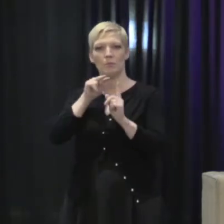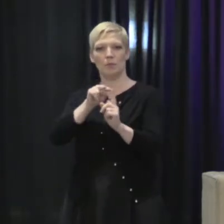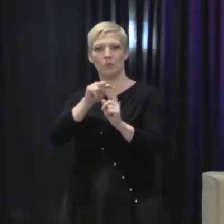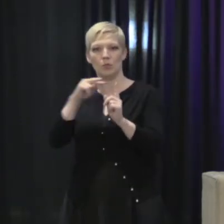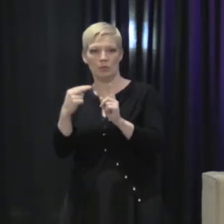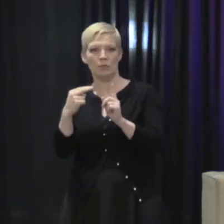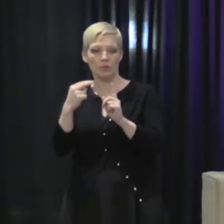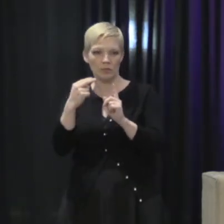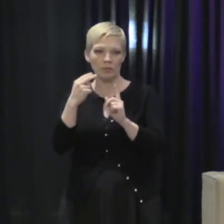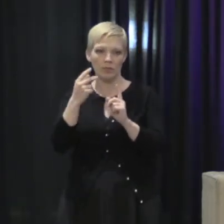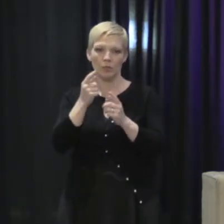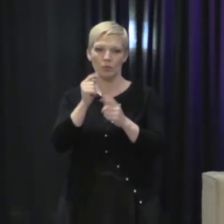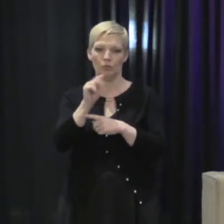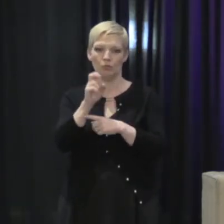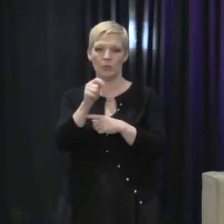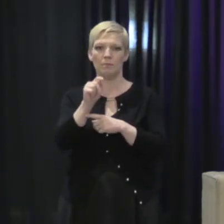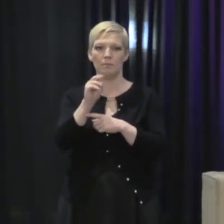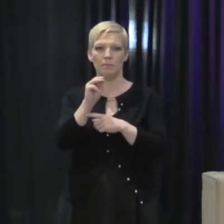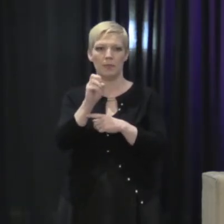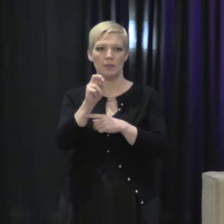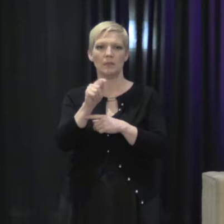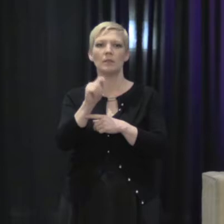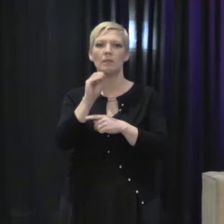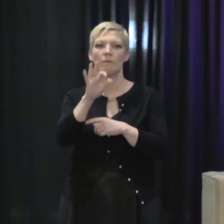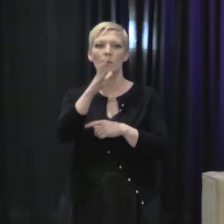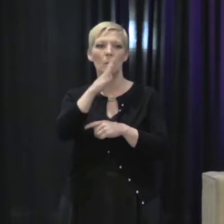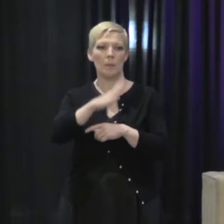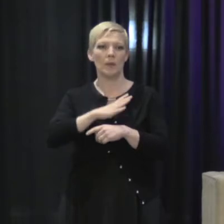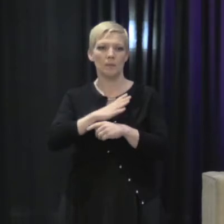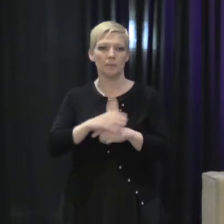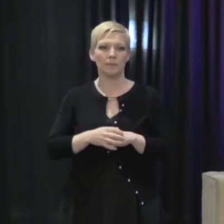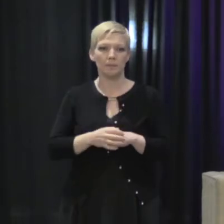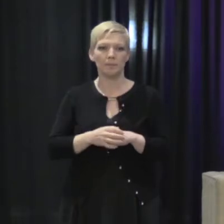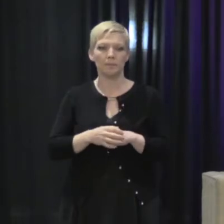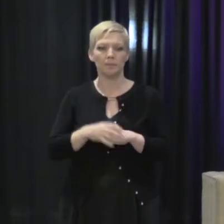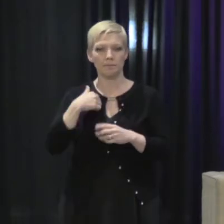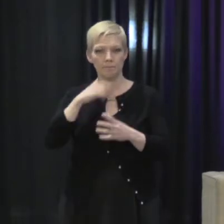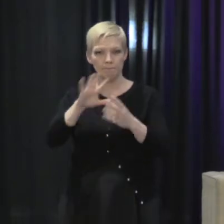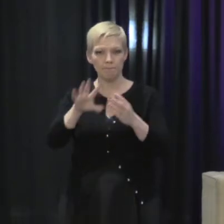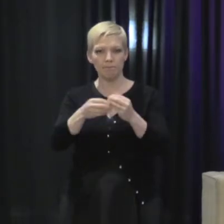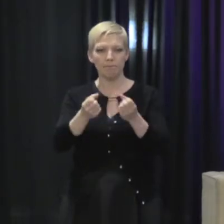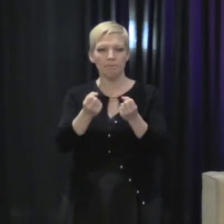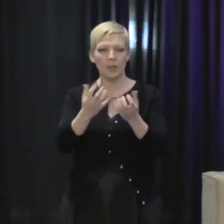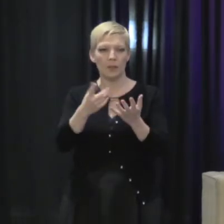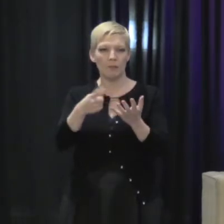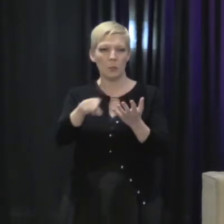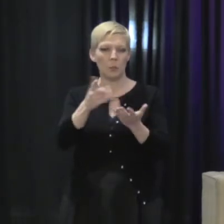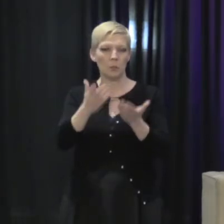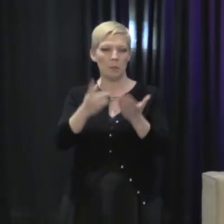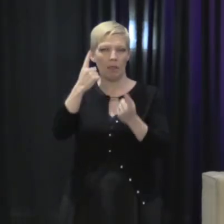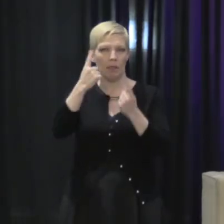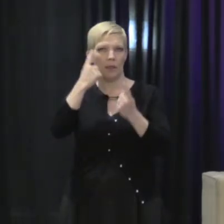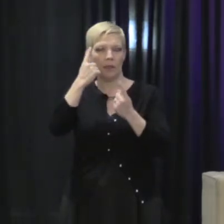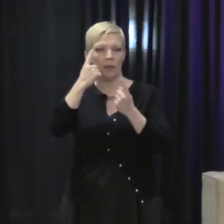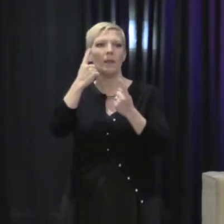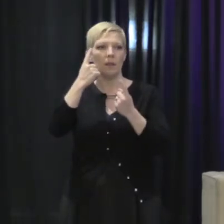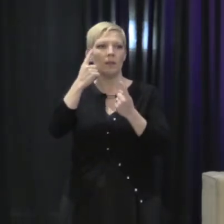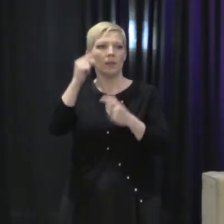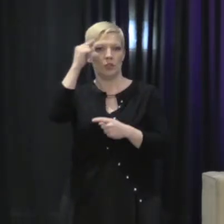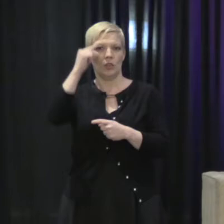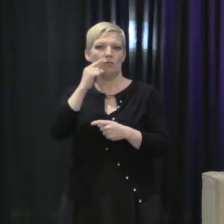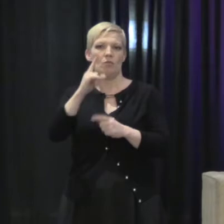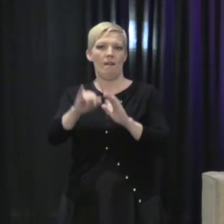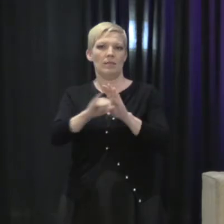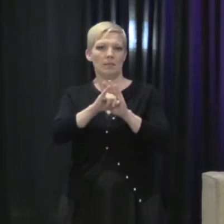treatment of women. And may I add, of course, and many of you are probably thinking, the gender identity, sexual orientation